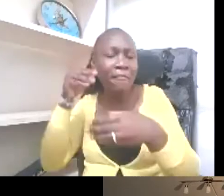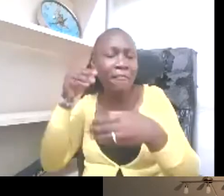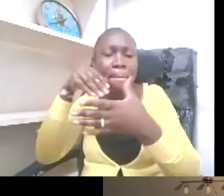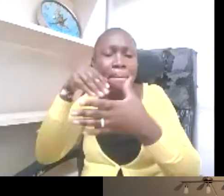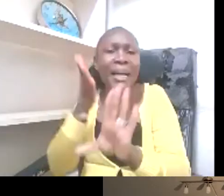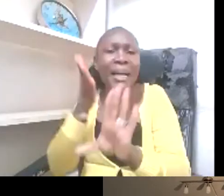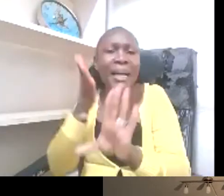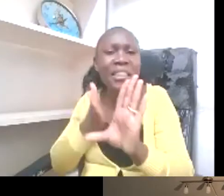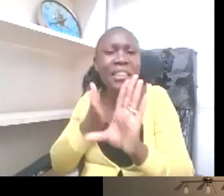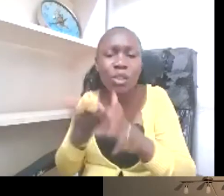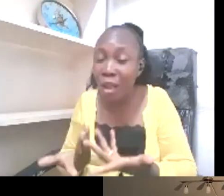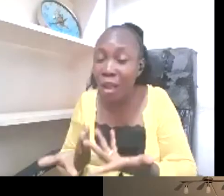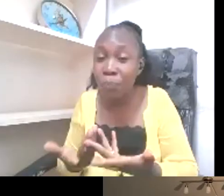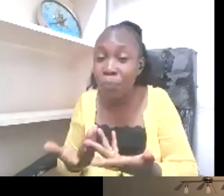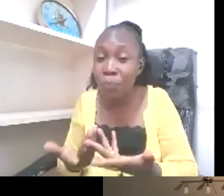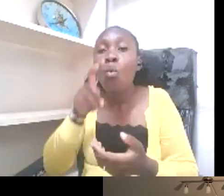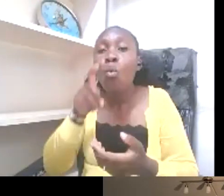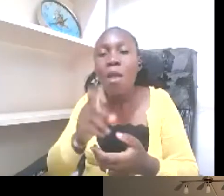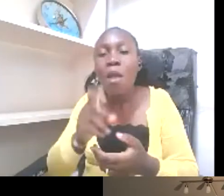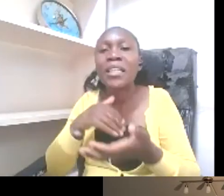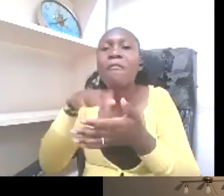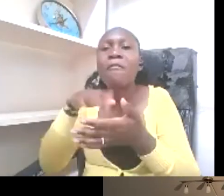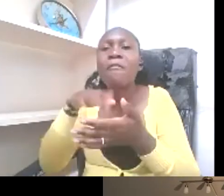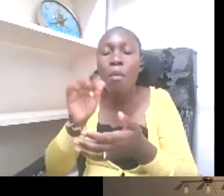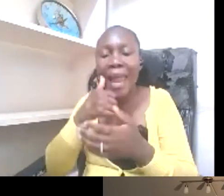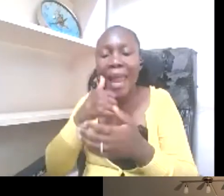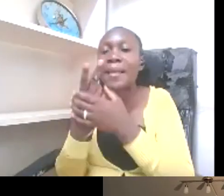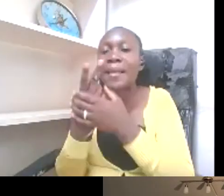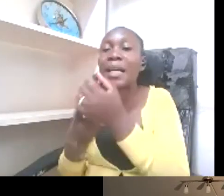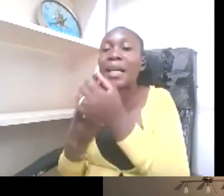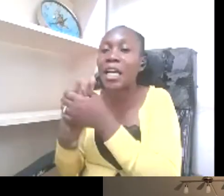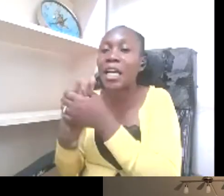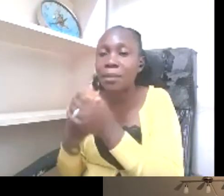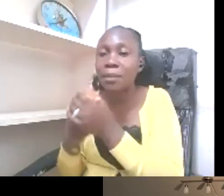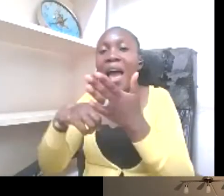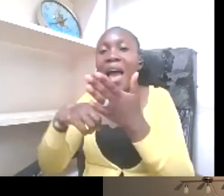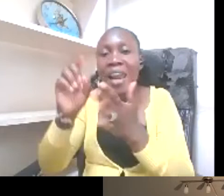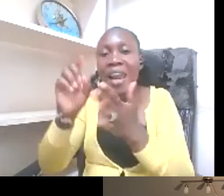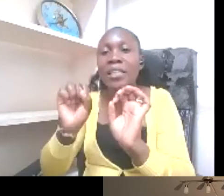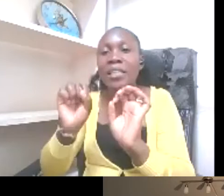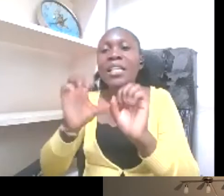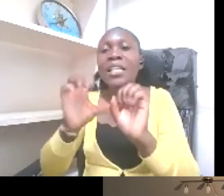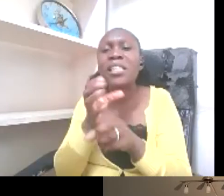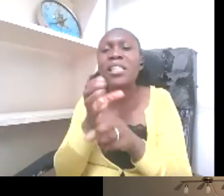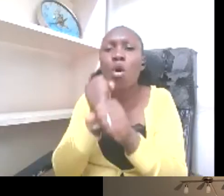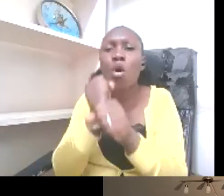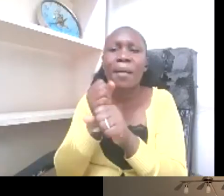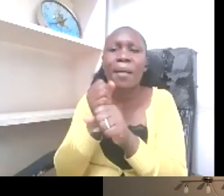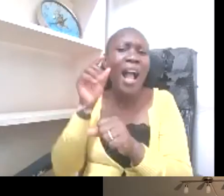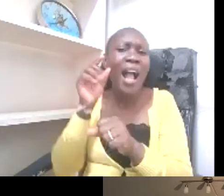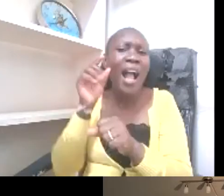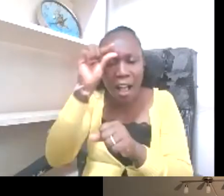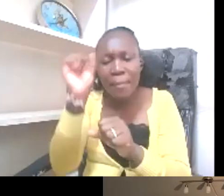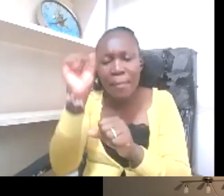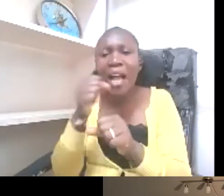constructive partnerships with strategic stakeholders. The government cannot always pass the buck to well-wishers, as it is